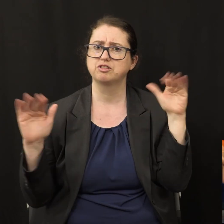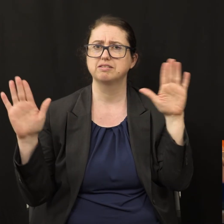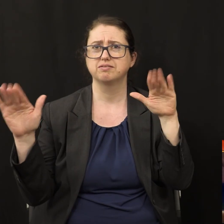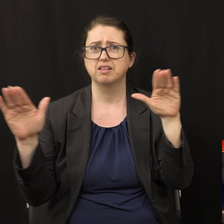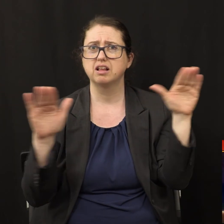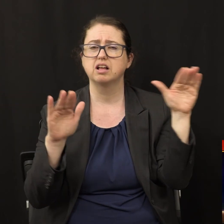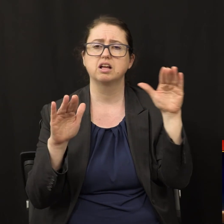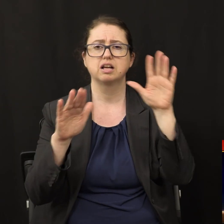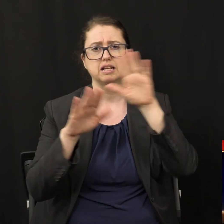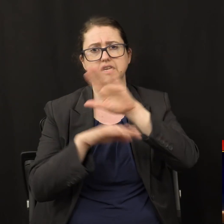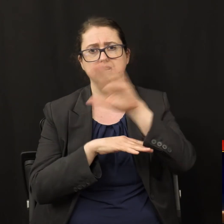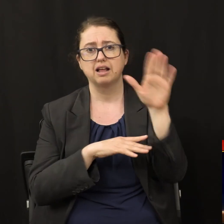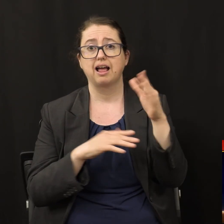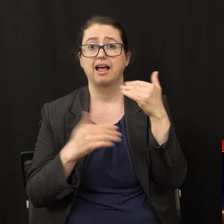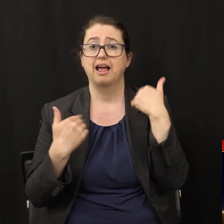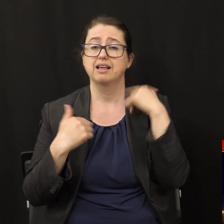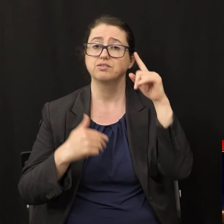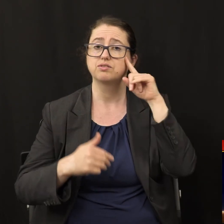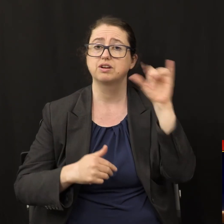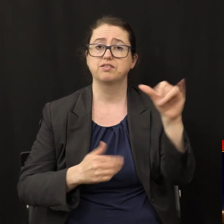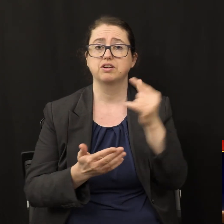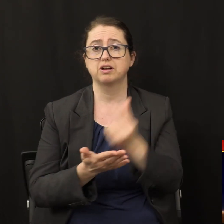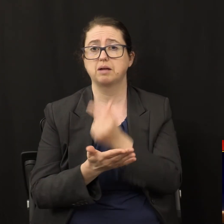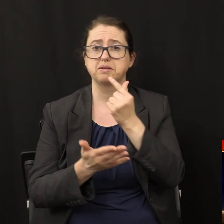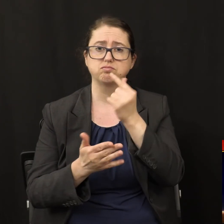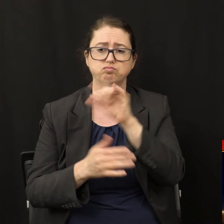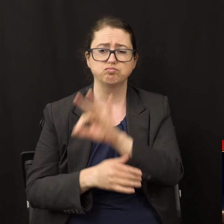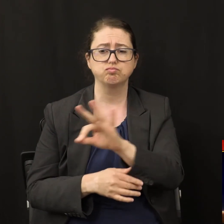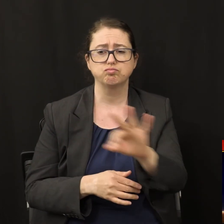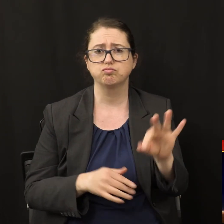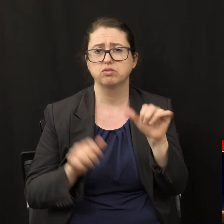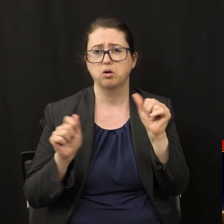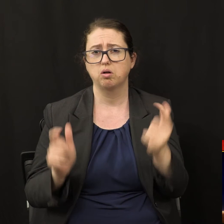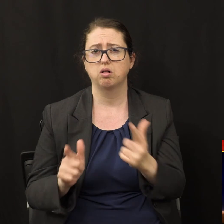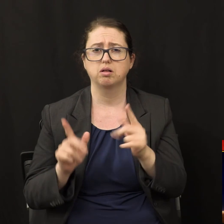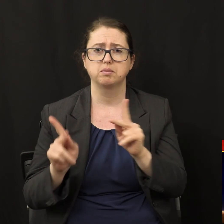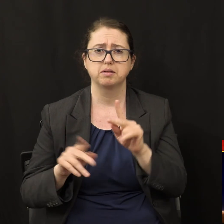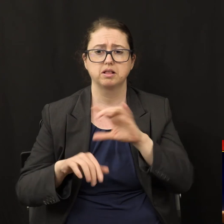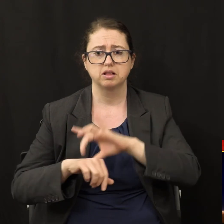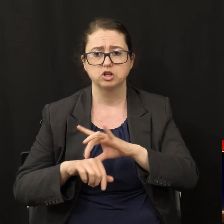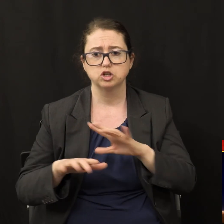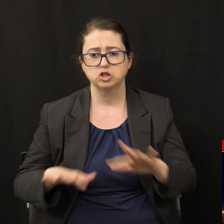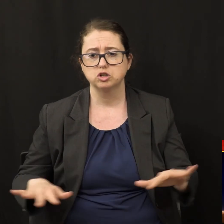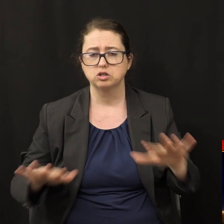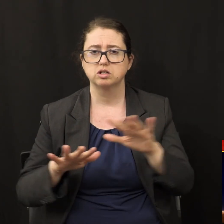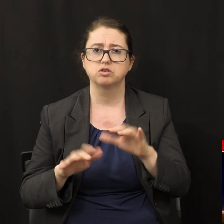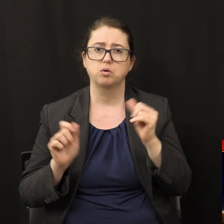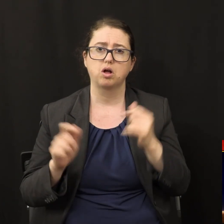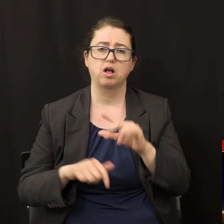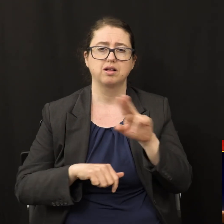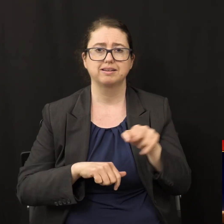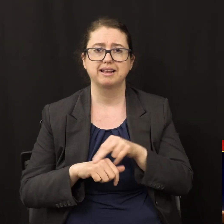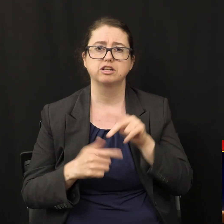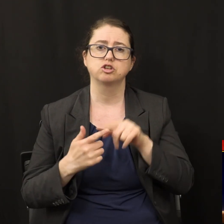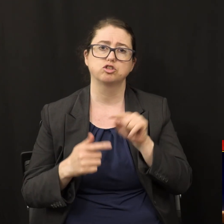having the everlasting gospel to preach to those who dwell on the earth to every nation tribe tongue and people